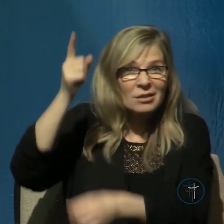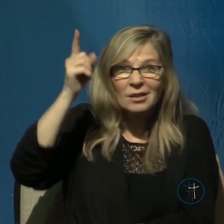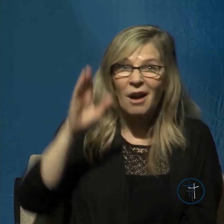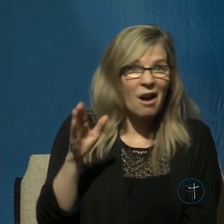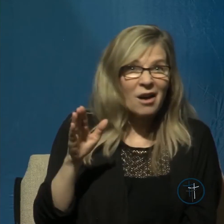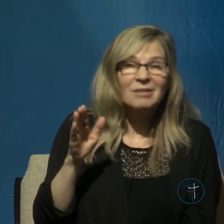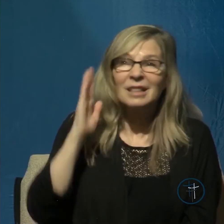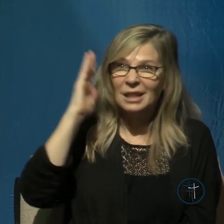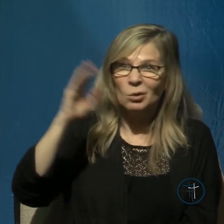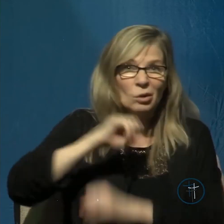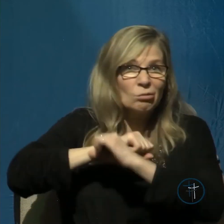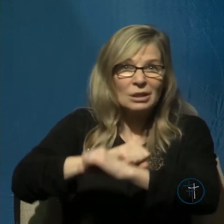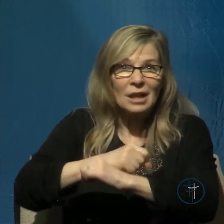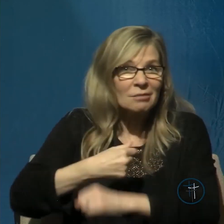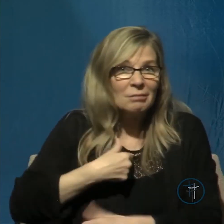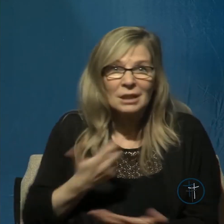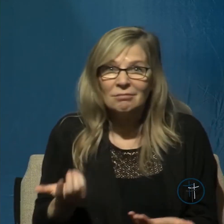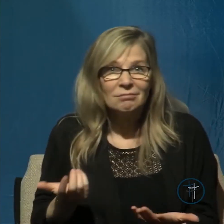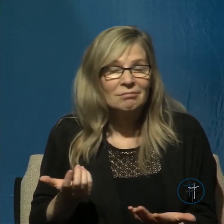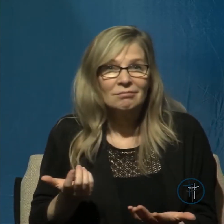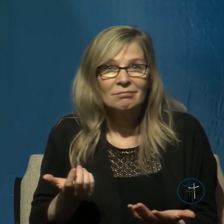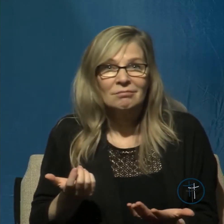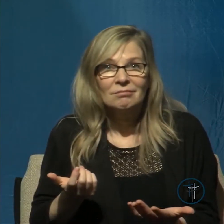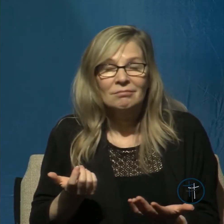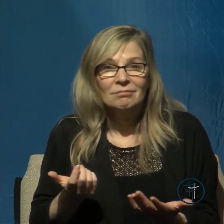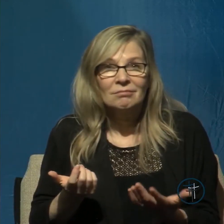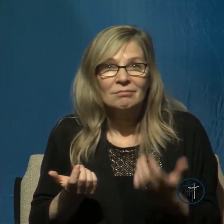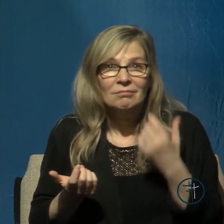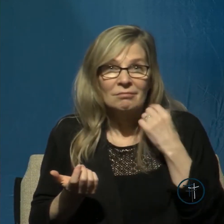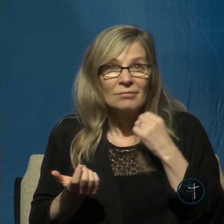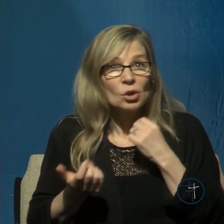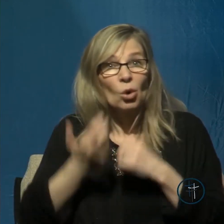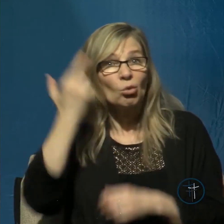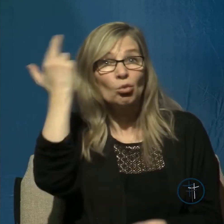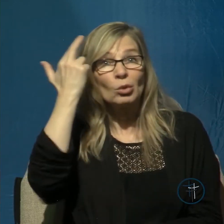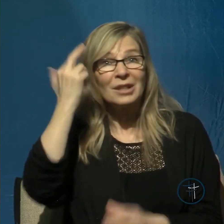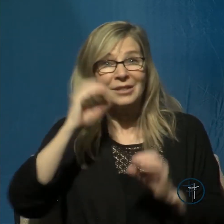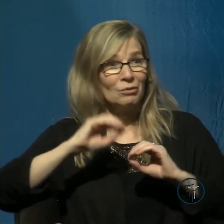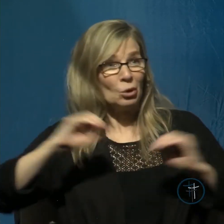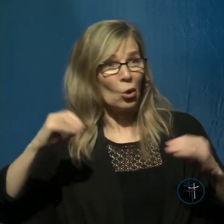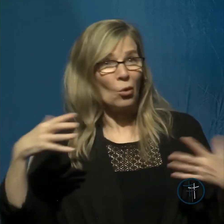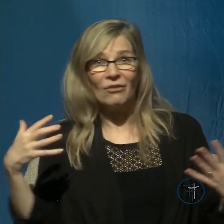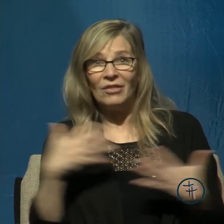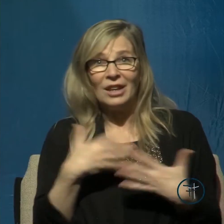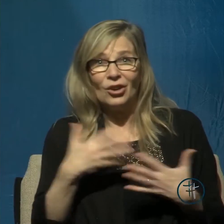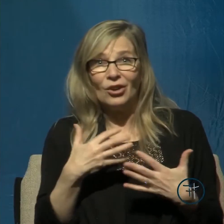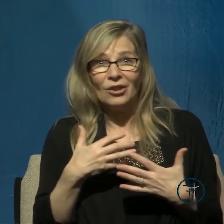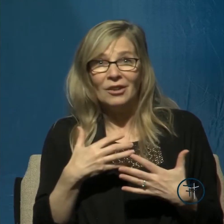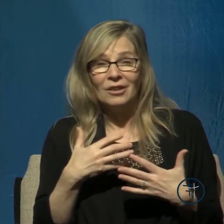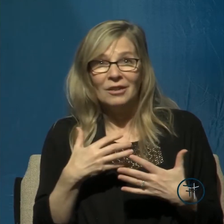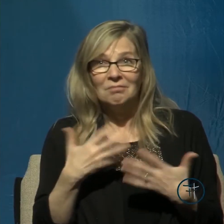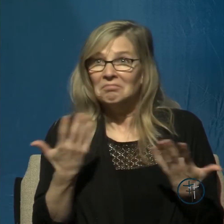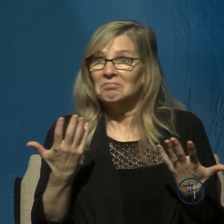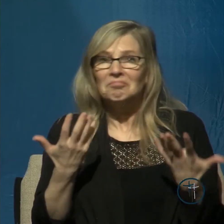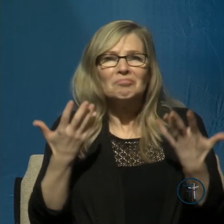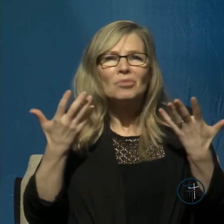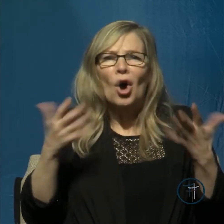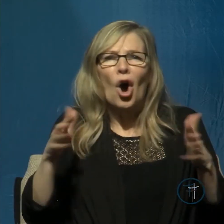protect him in other words the reason he has no fear of anyone or anything is because he has already seen God work